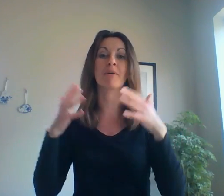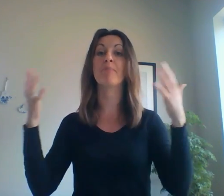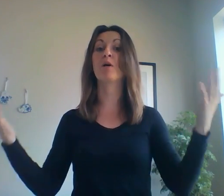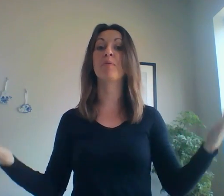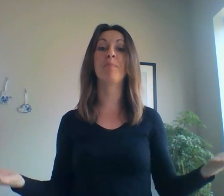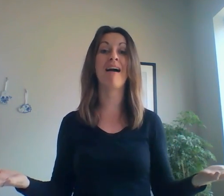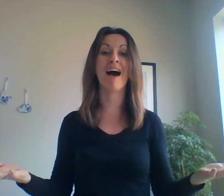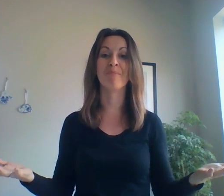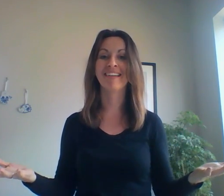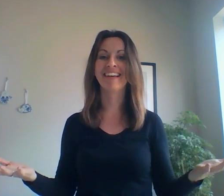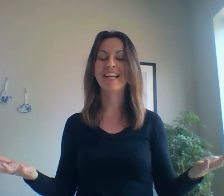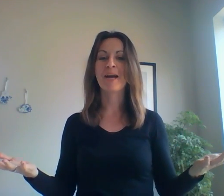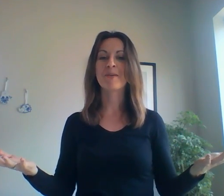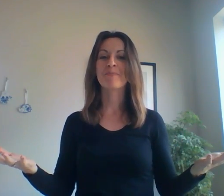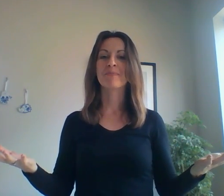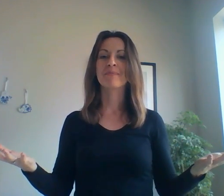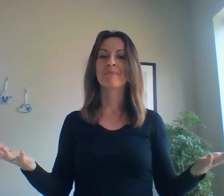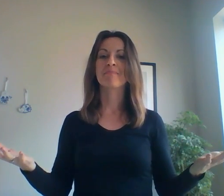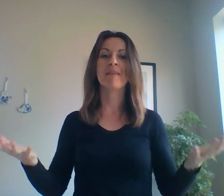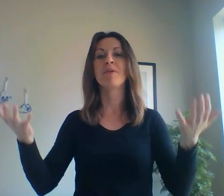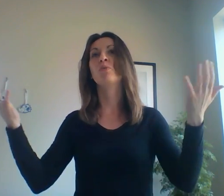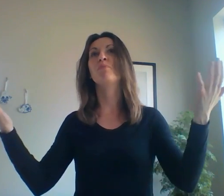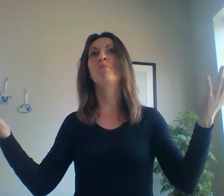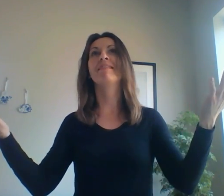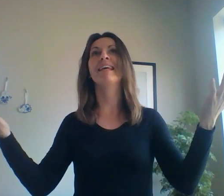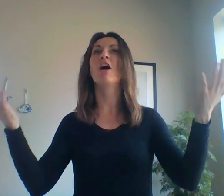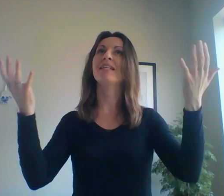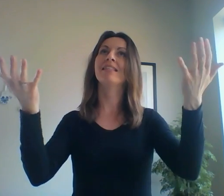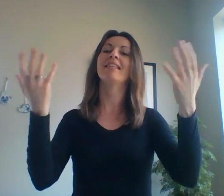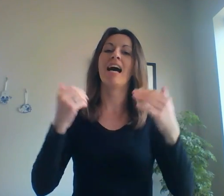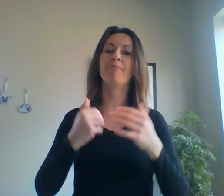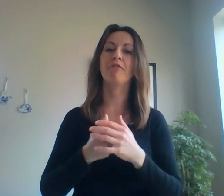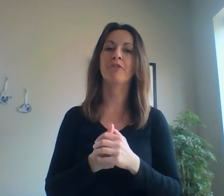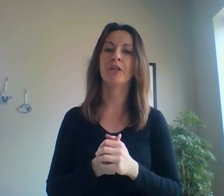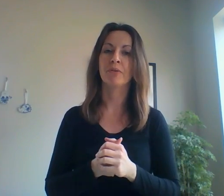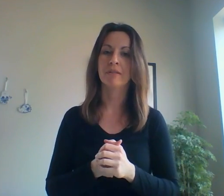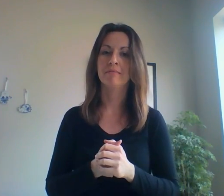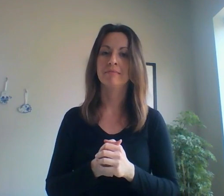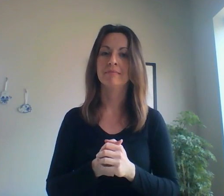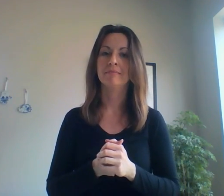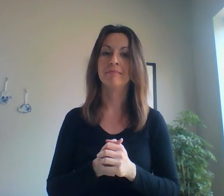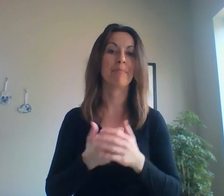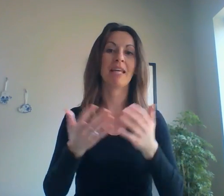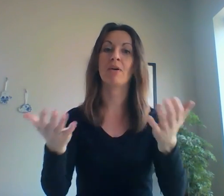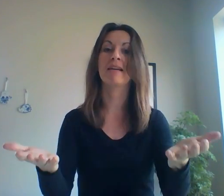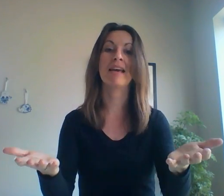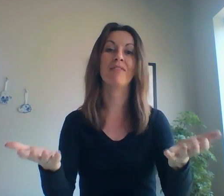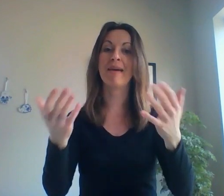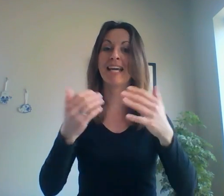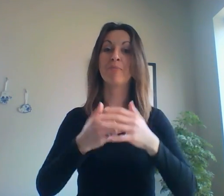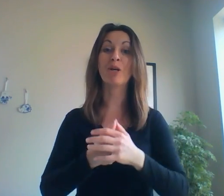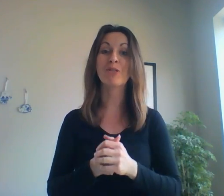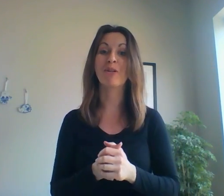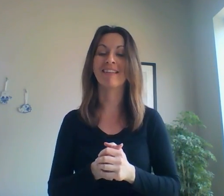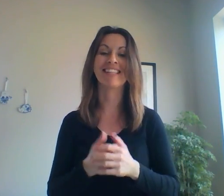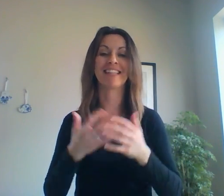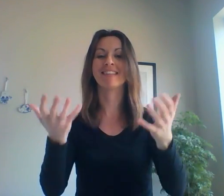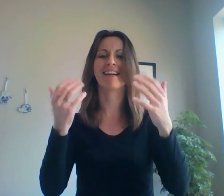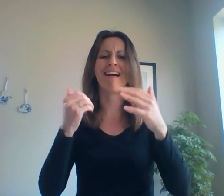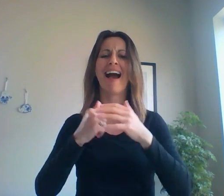a purple plum, maybe you will think, oh, this is a type of fruit. Maybe you can even make it personal and say, this is a kind